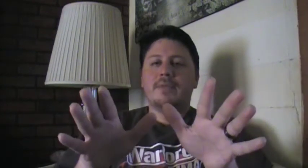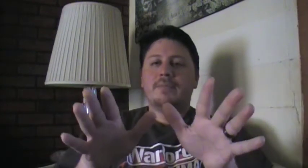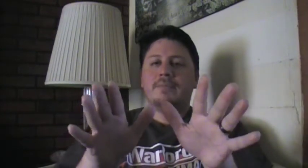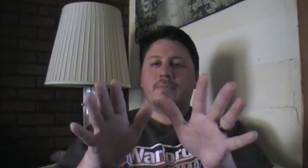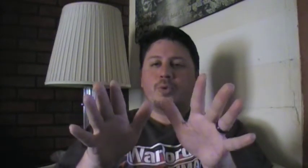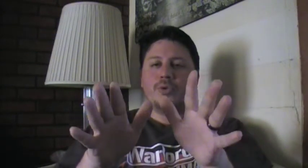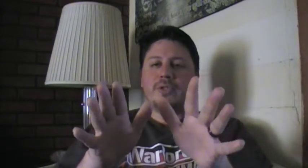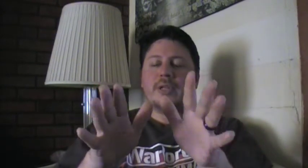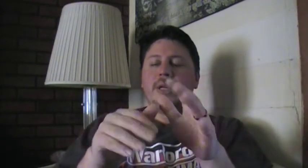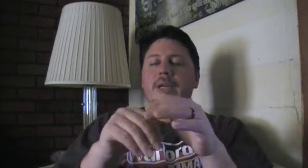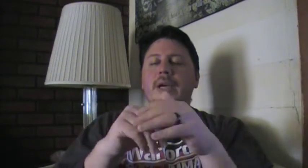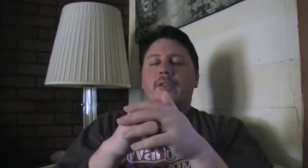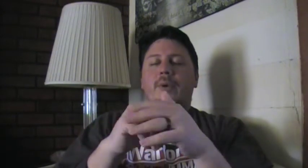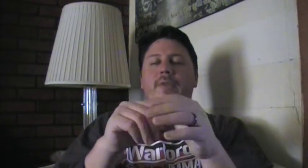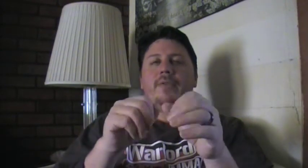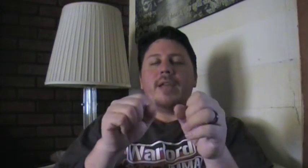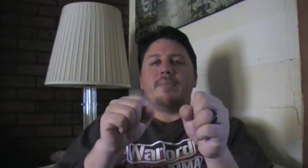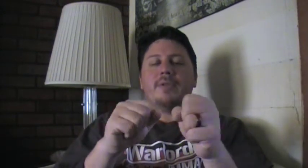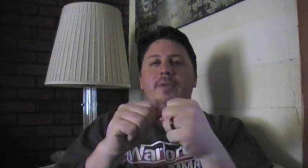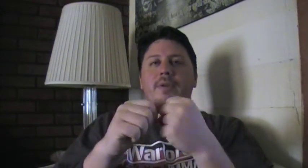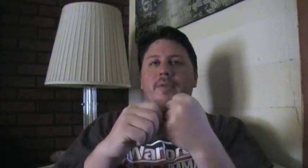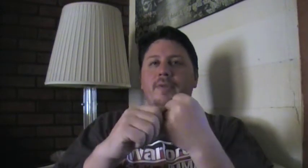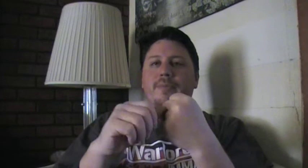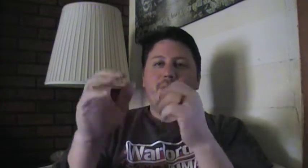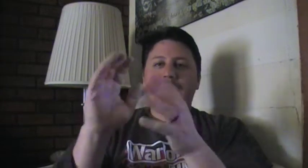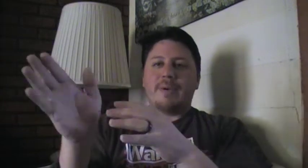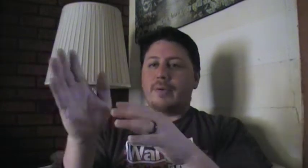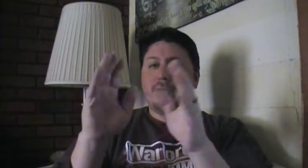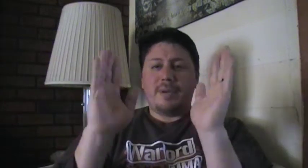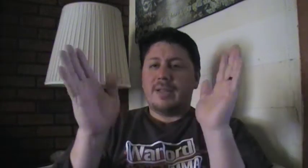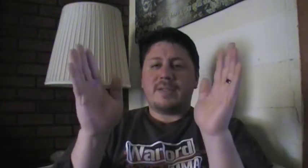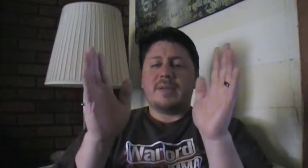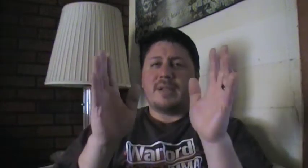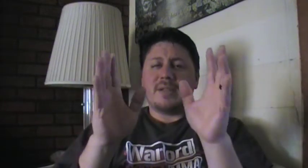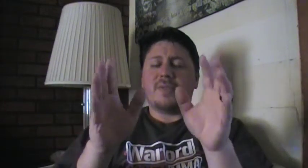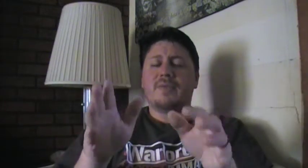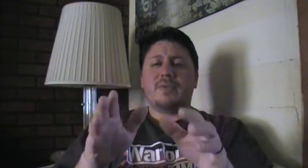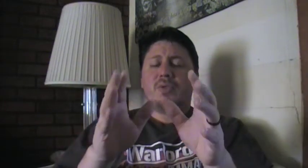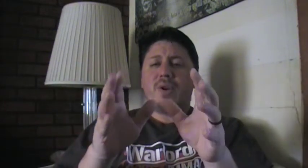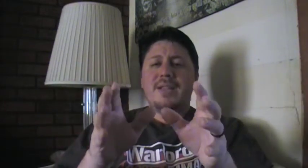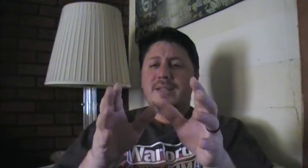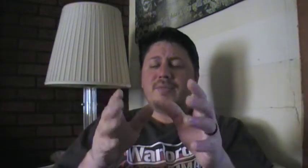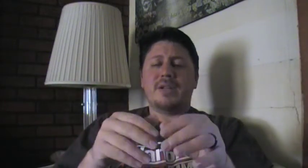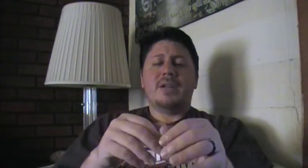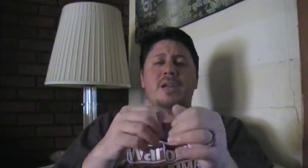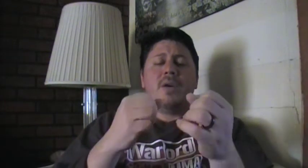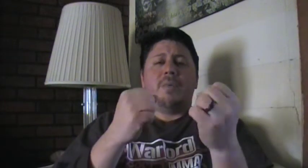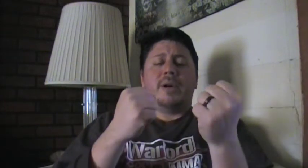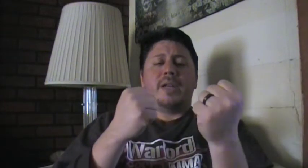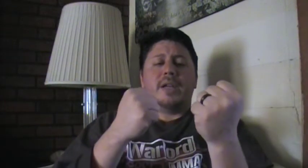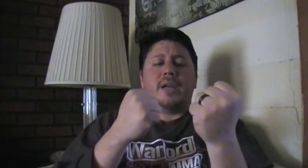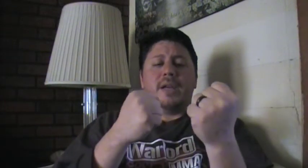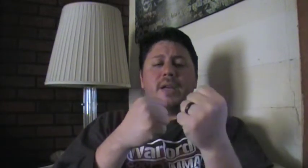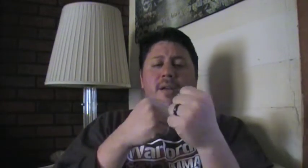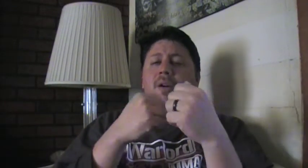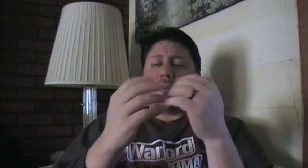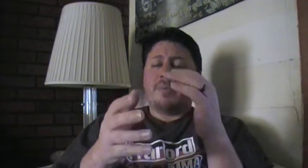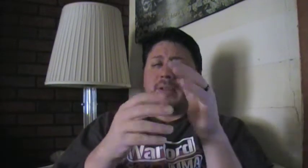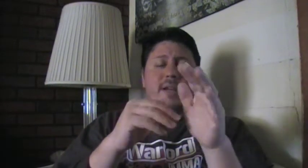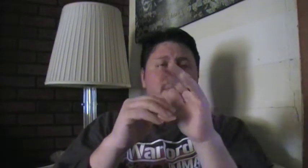rules as well for them too from Queensberry Rules, man. Some of that stuff is crazy to read. But – and Arthur put that up